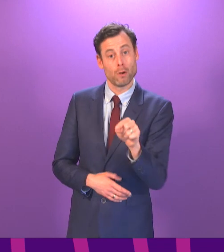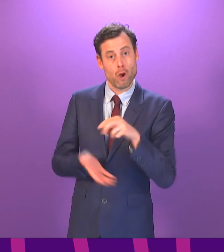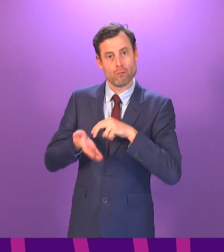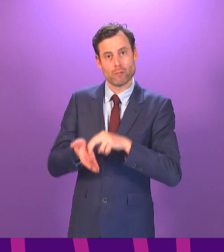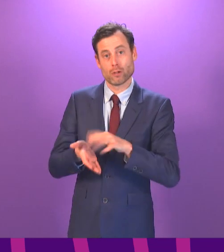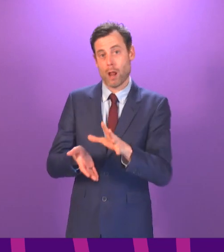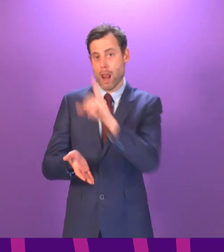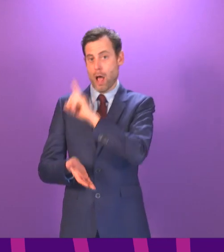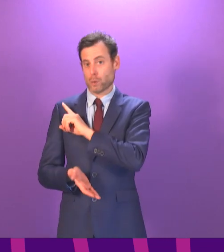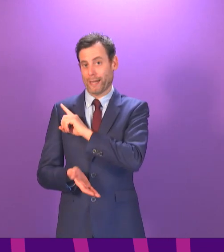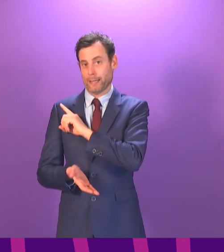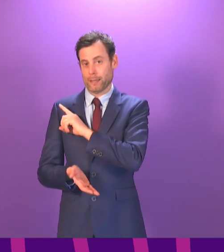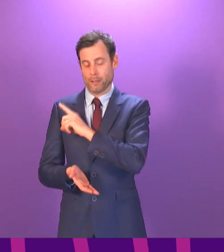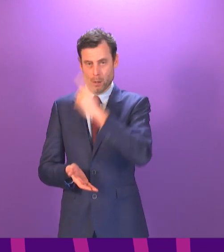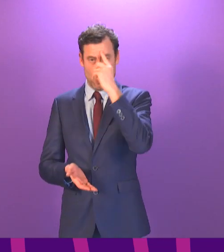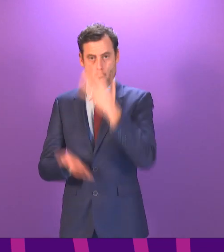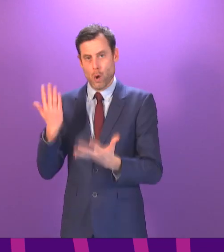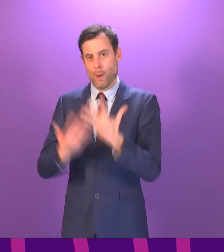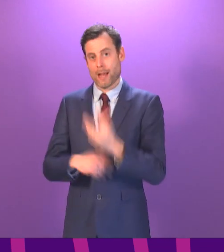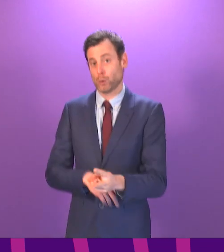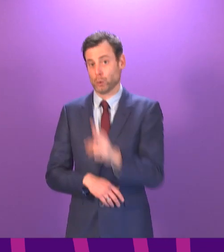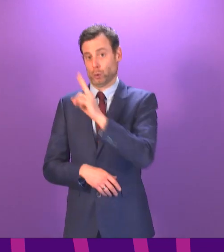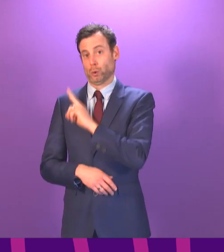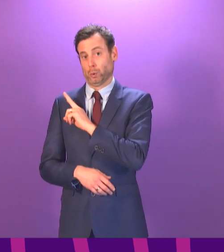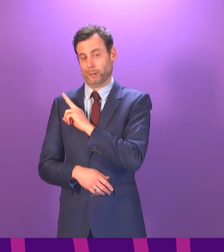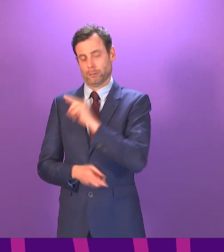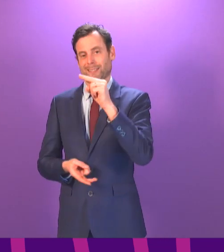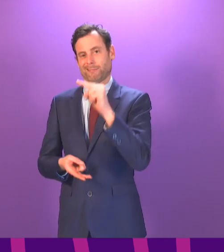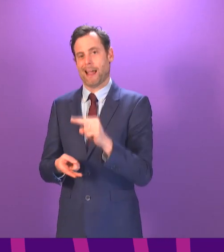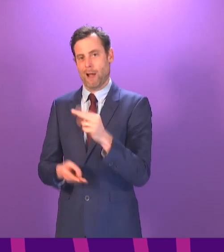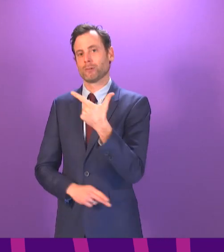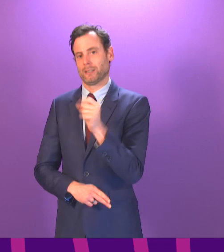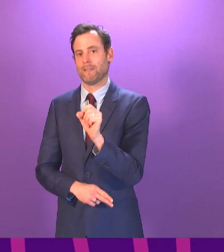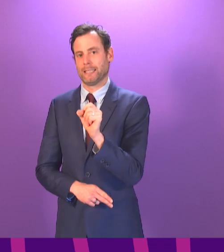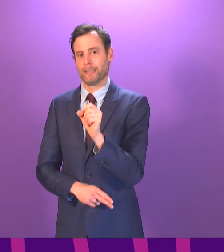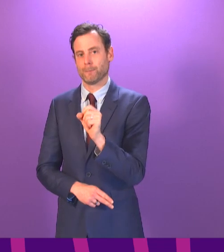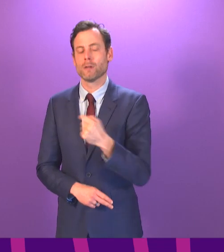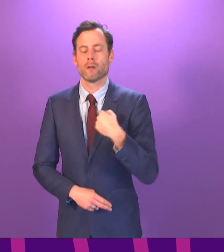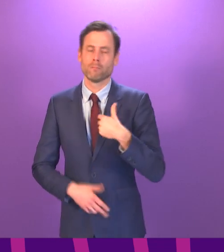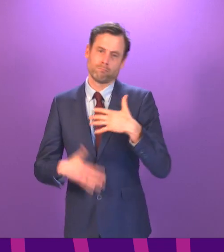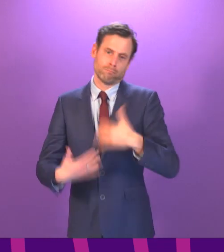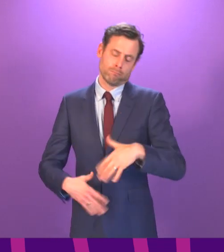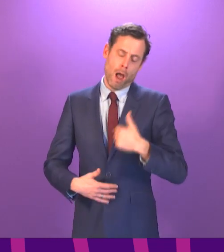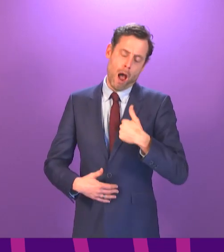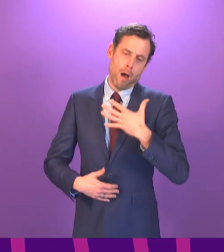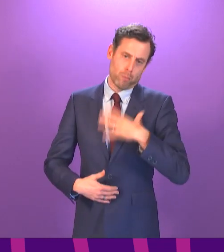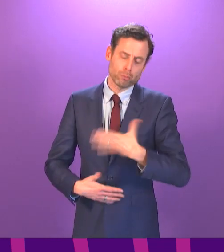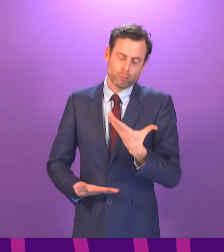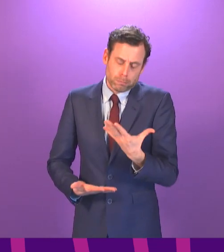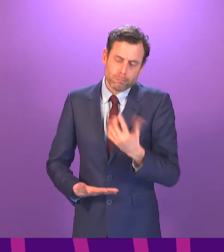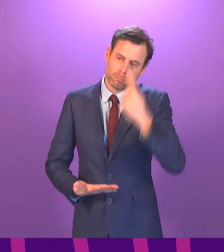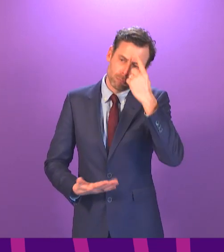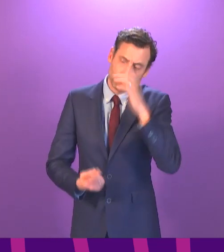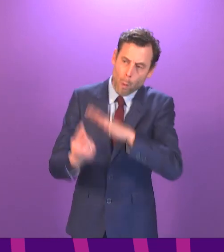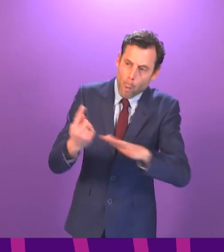is 70 fewer than in the previous week. Once again, I want to take this opportunity to send my condolences to everyone who